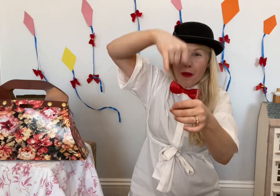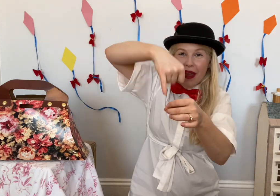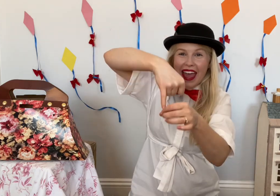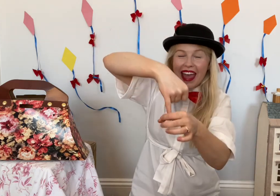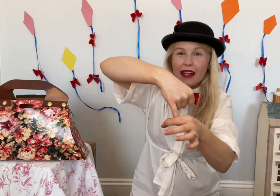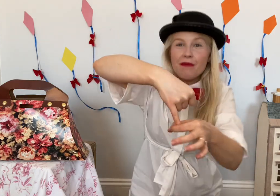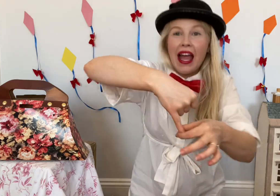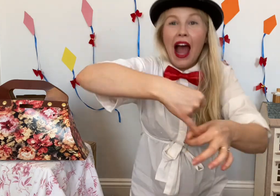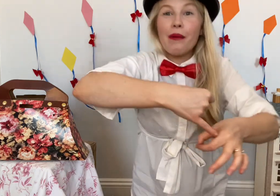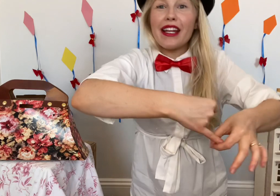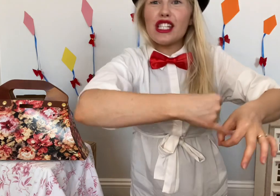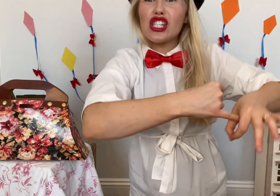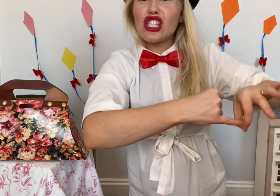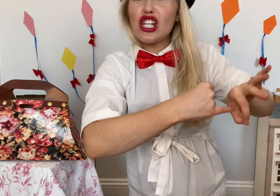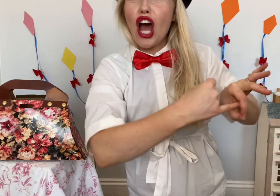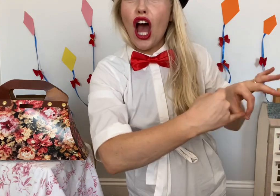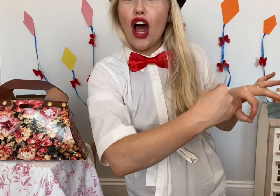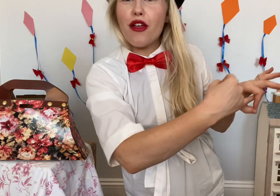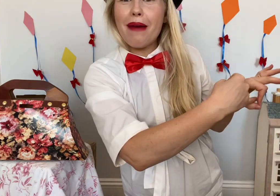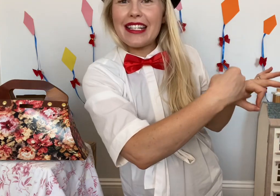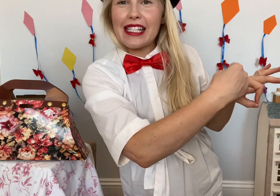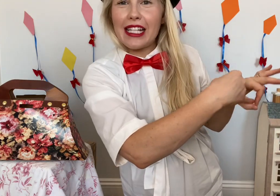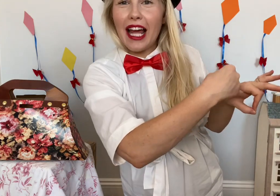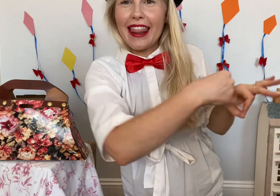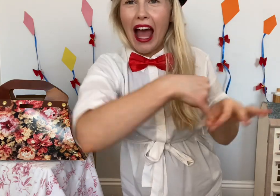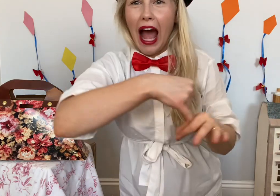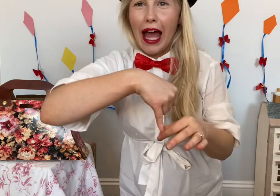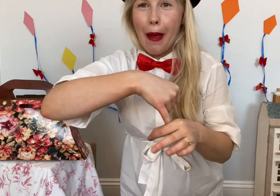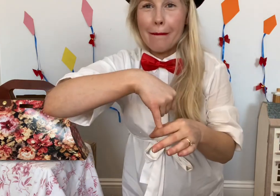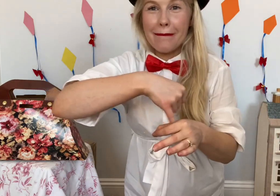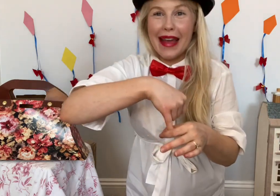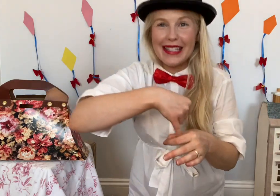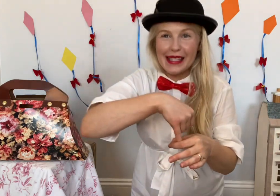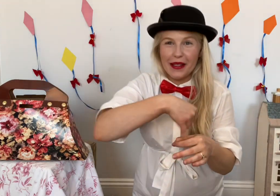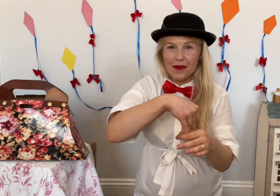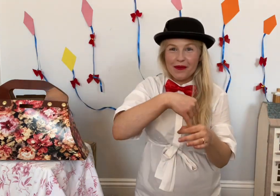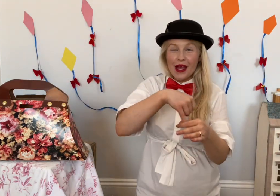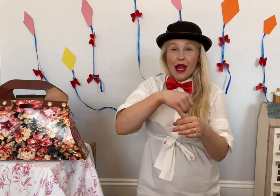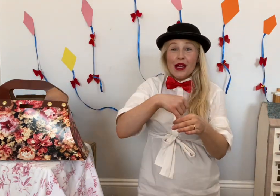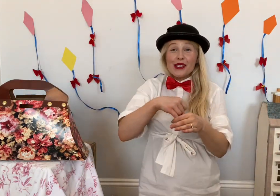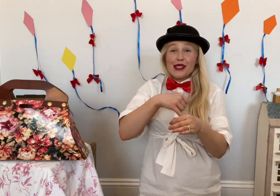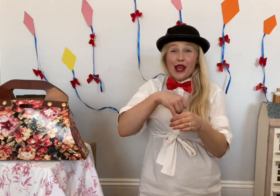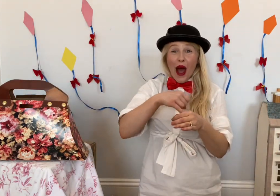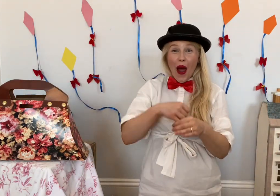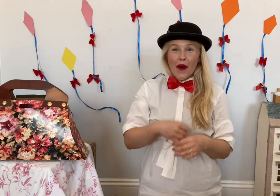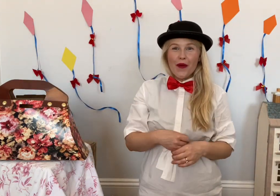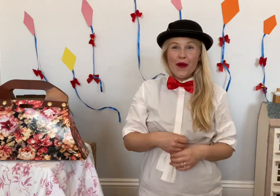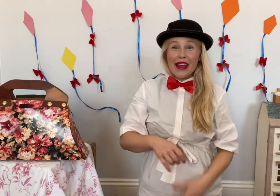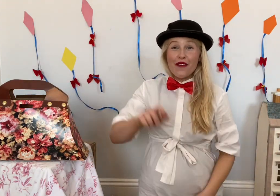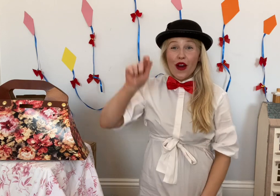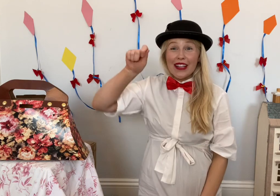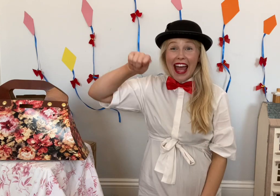it in and we're going to stir the medicine like that. Medicine. So we've got a